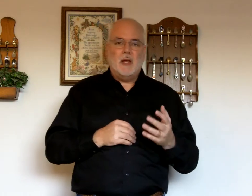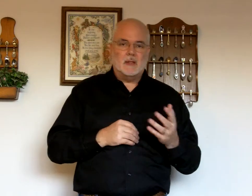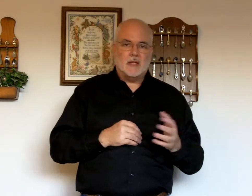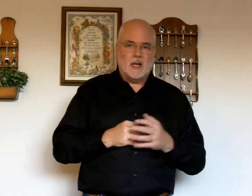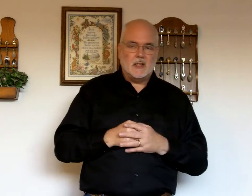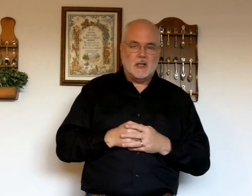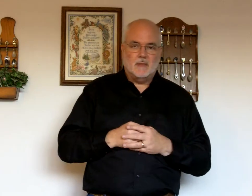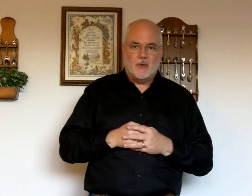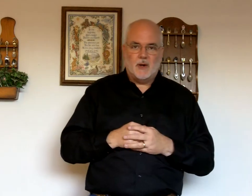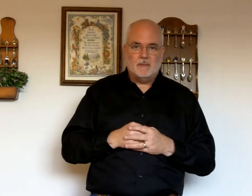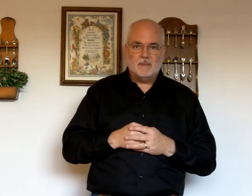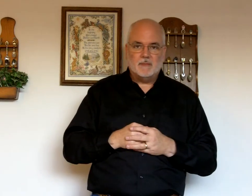signs come from.